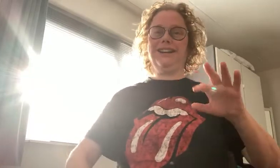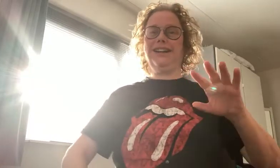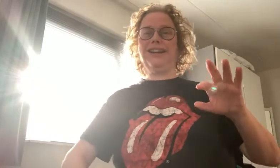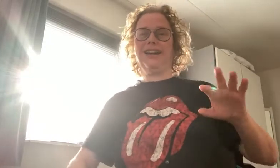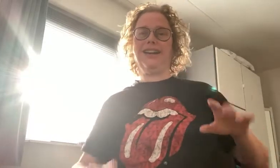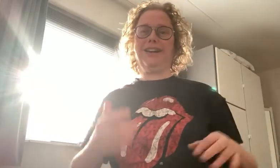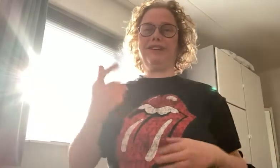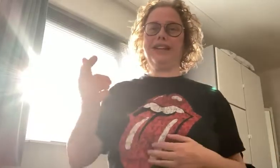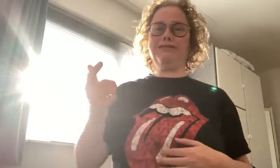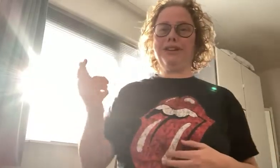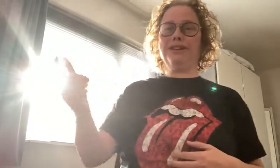Have a picture.